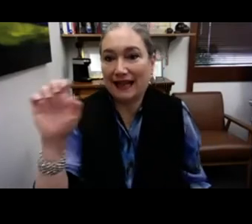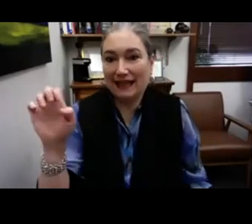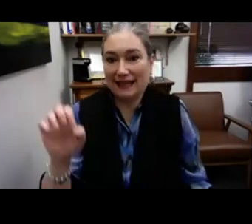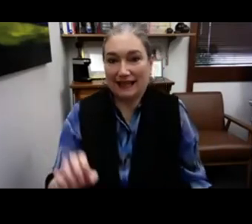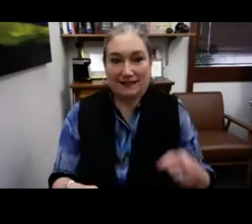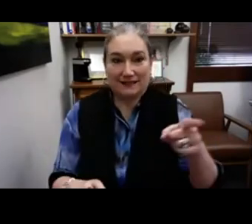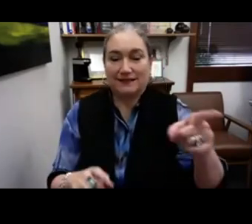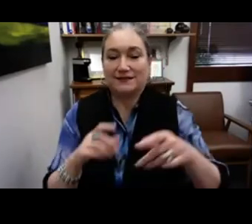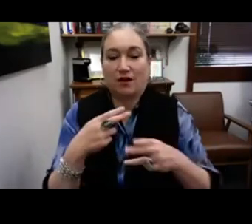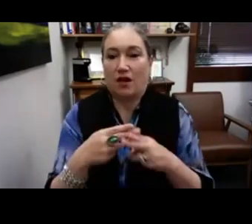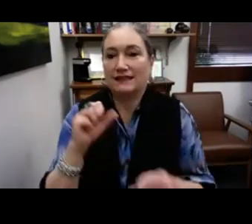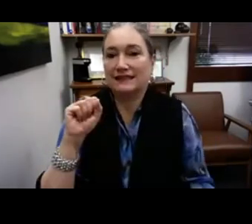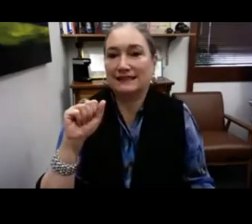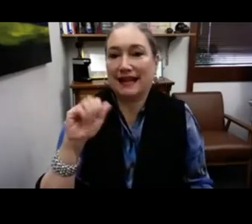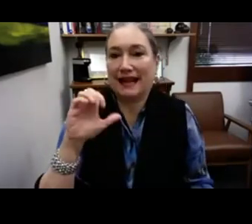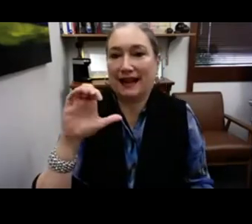Next. This one's from Lee.